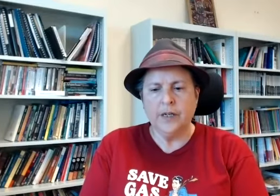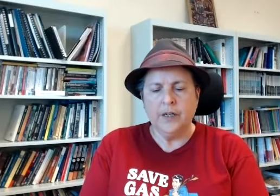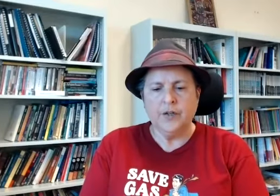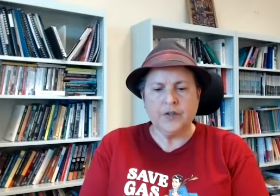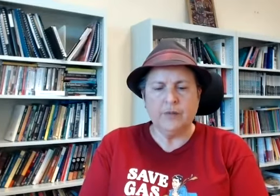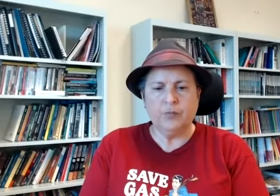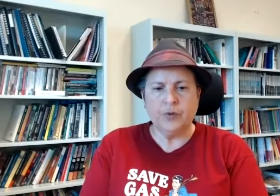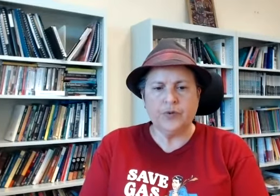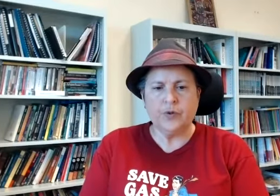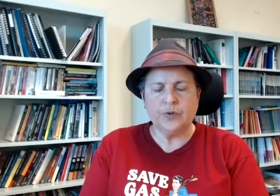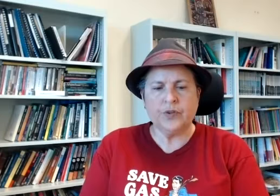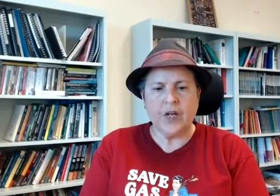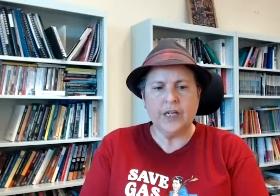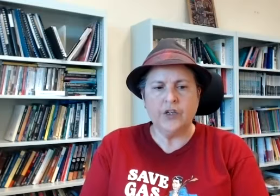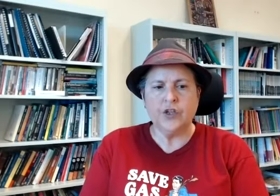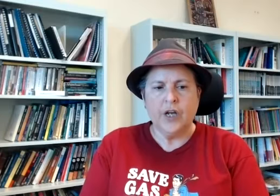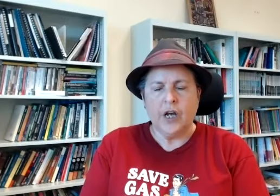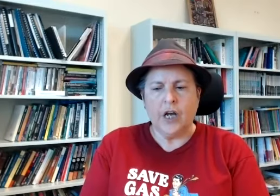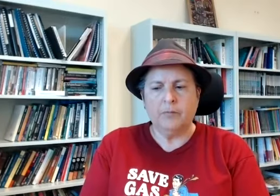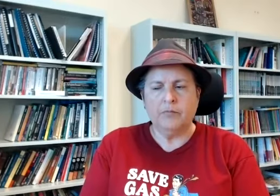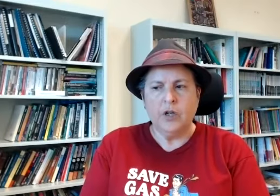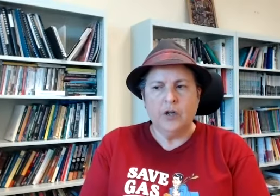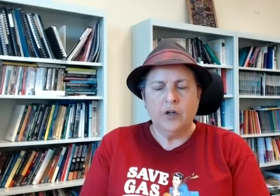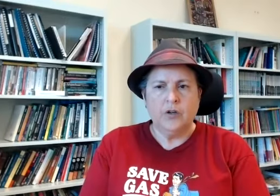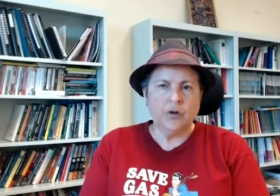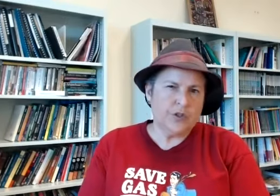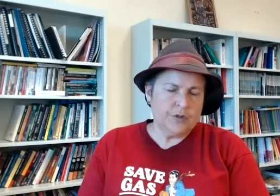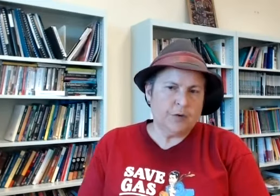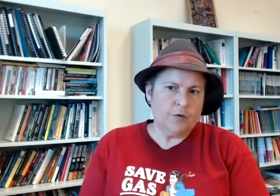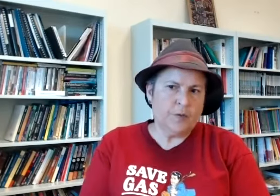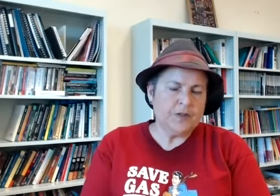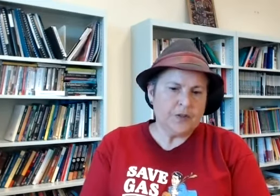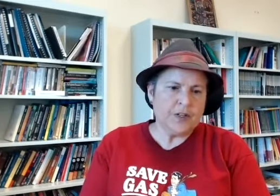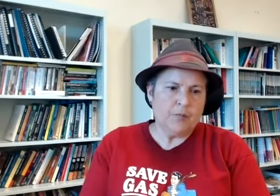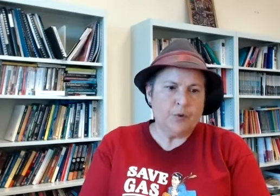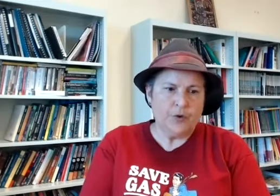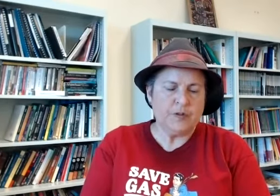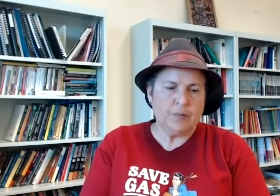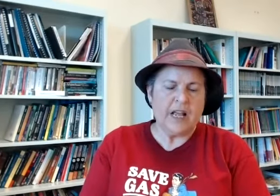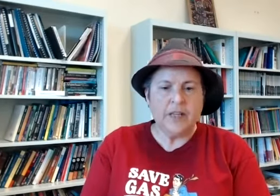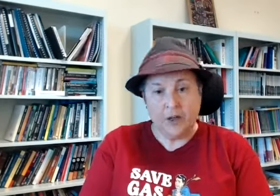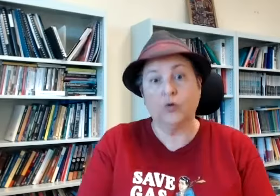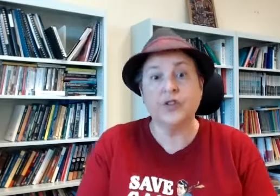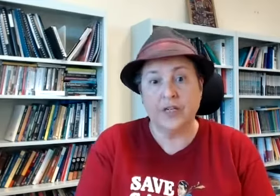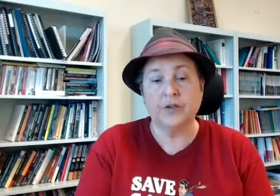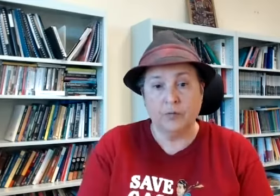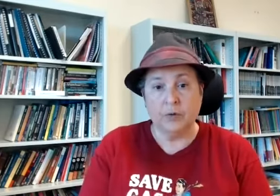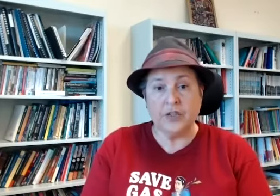disabled person on stage um not just performing as a disabled person but having their content which had